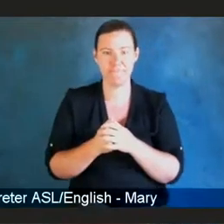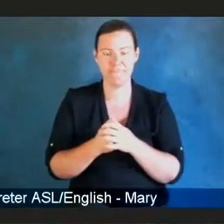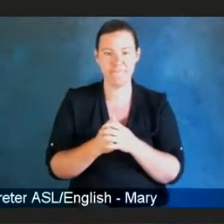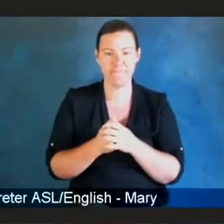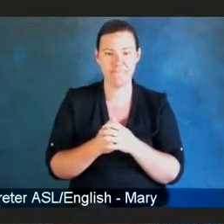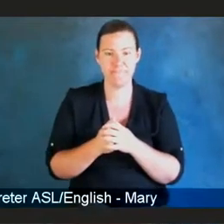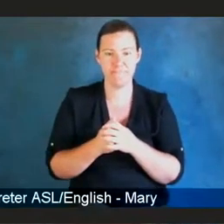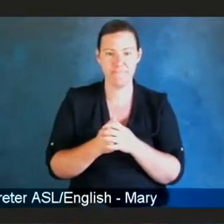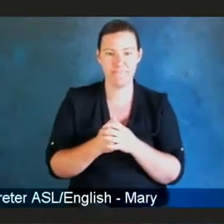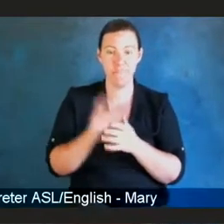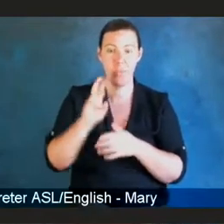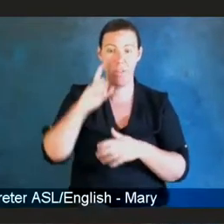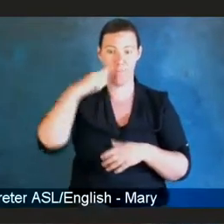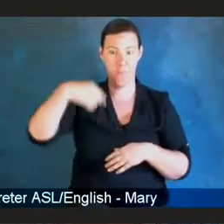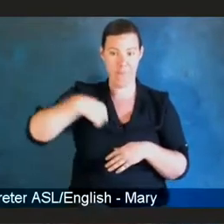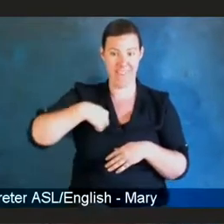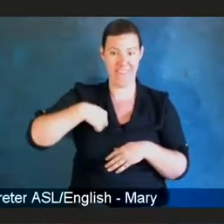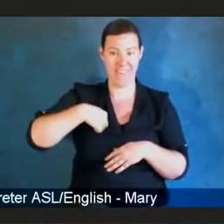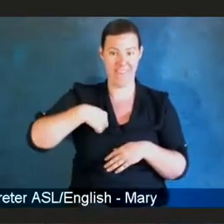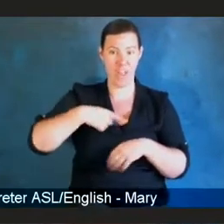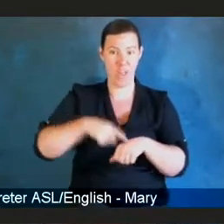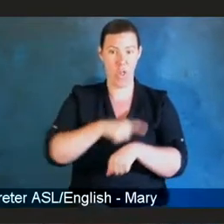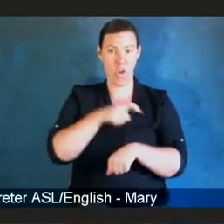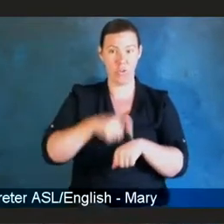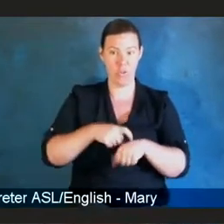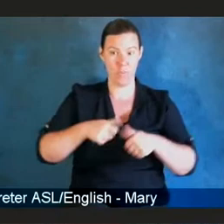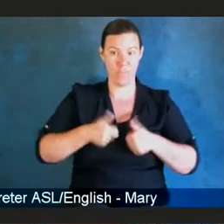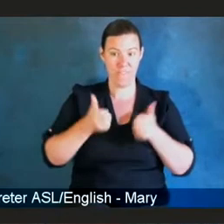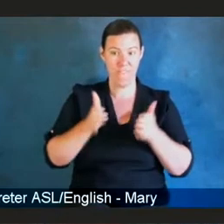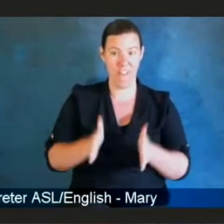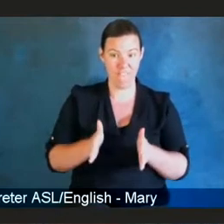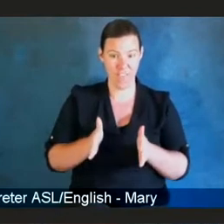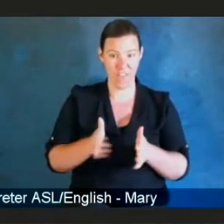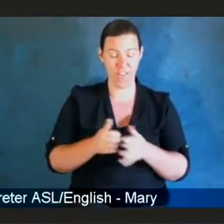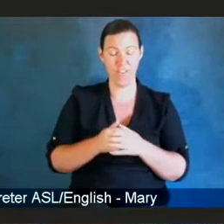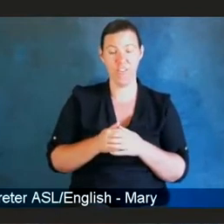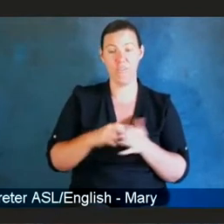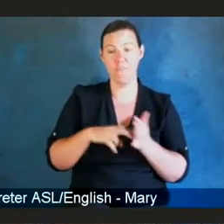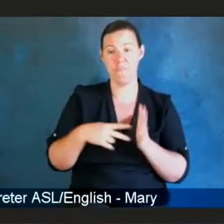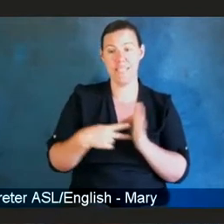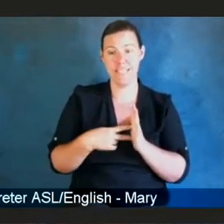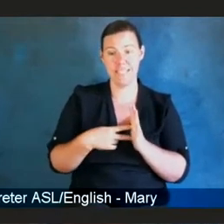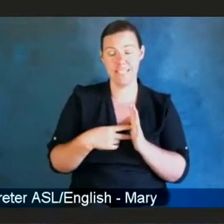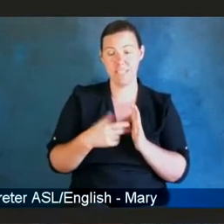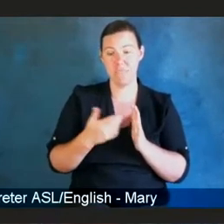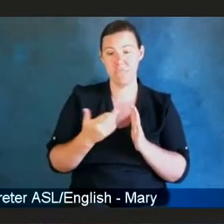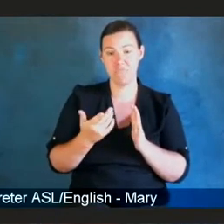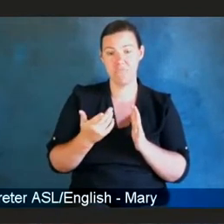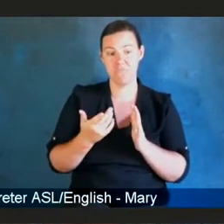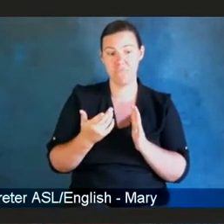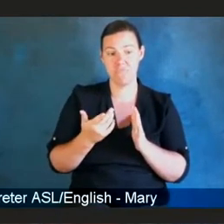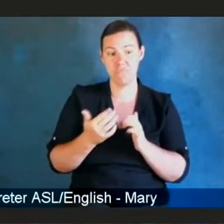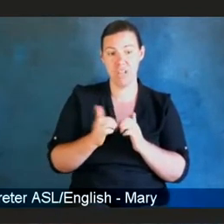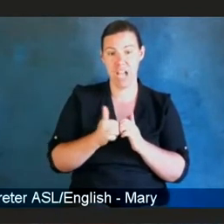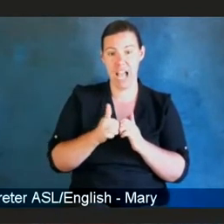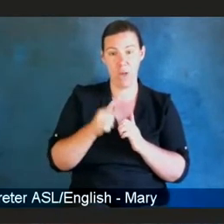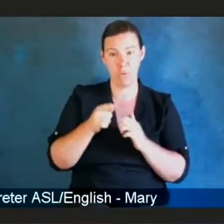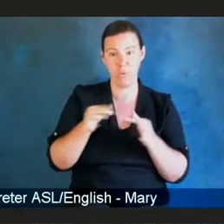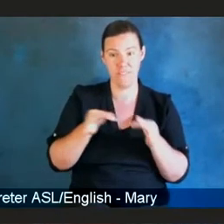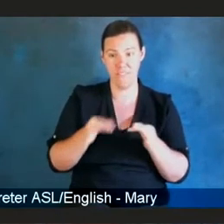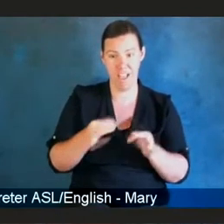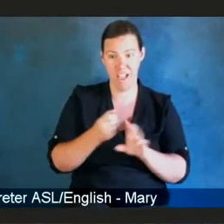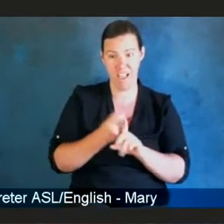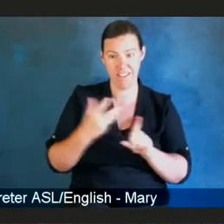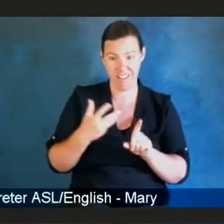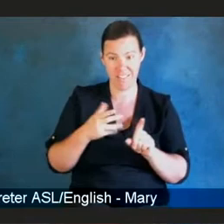Well, for me, being a long-term survivor is just how you defined it, is